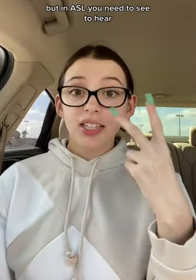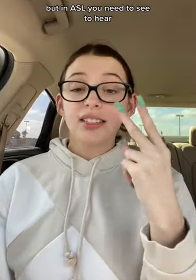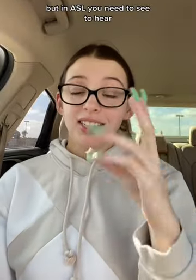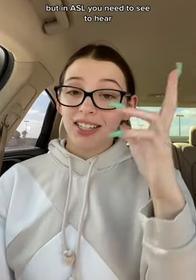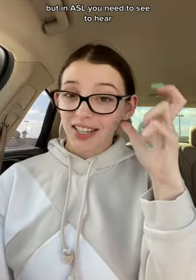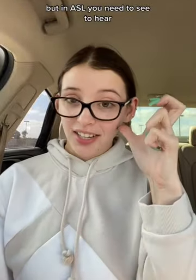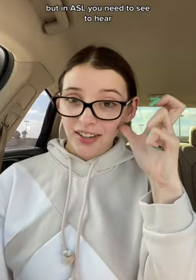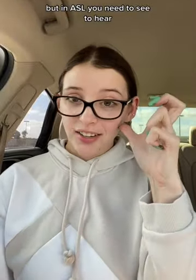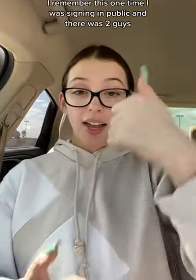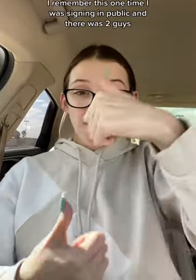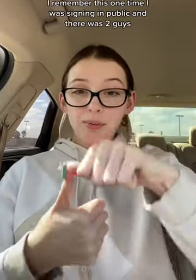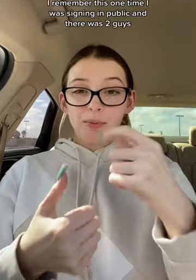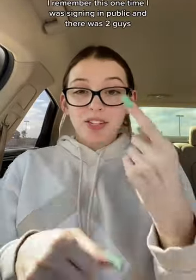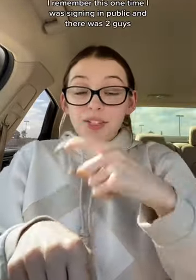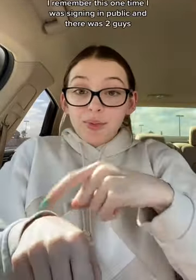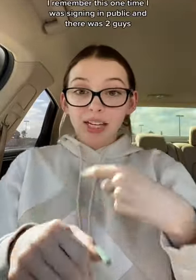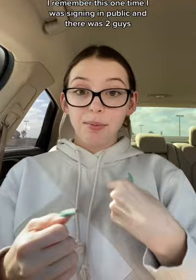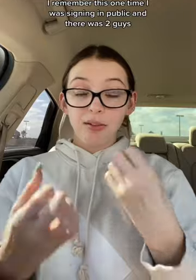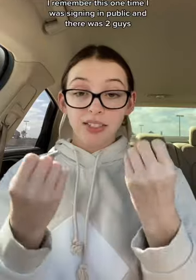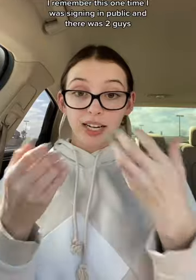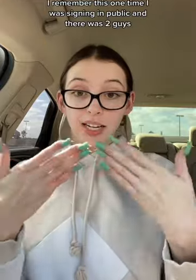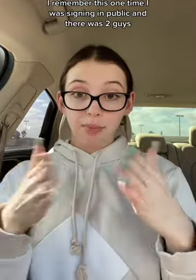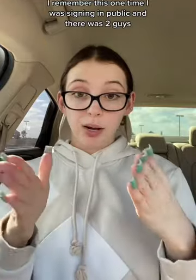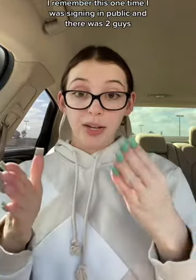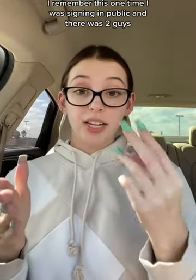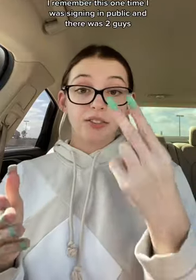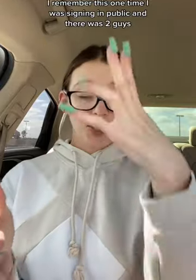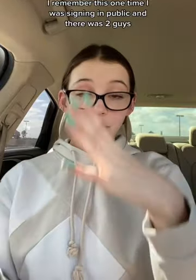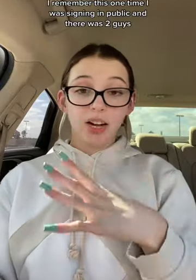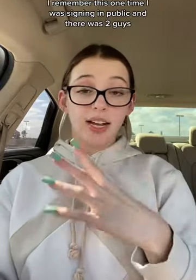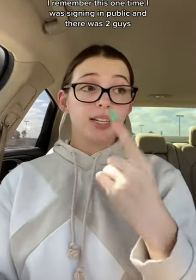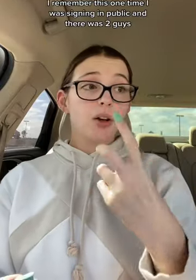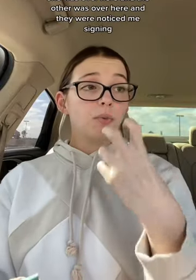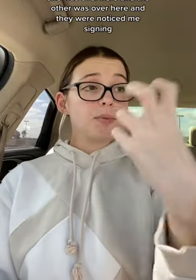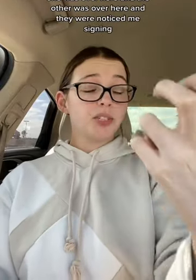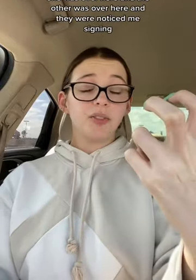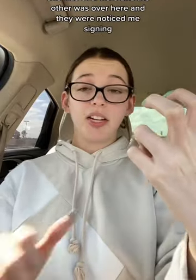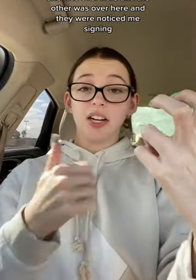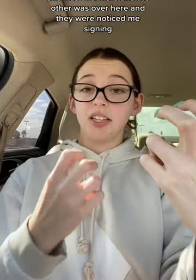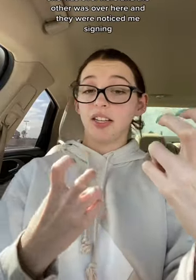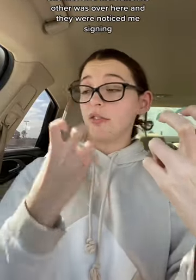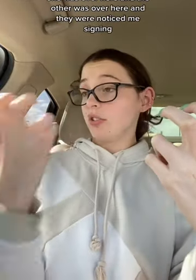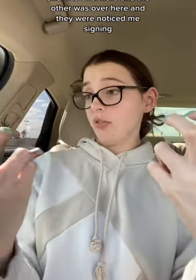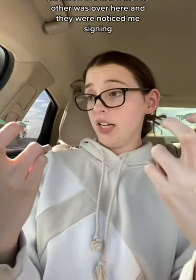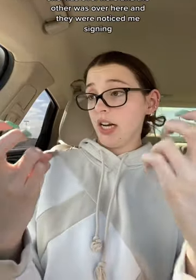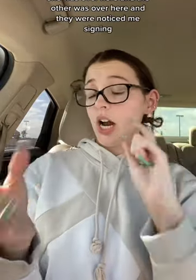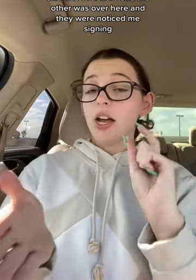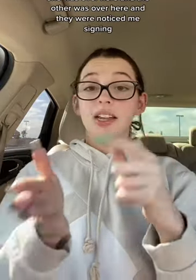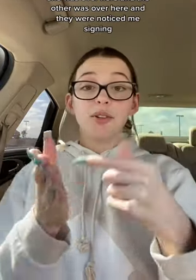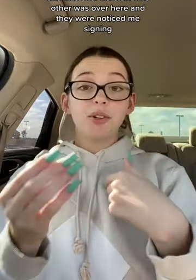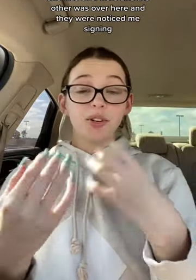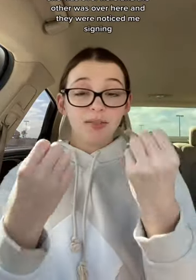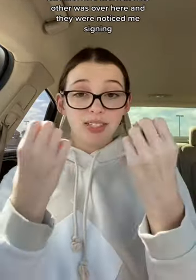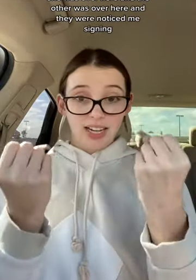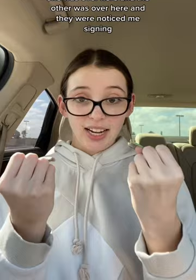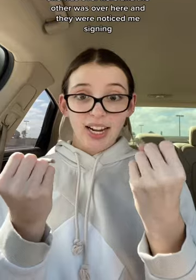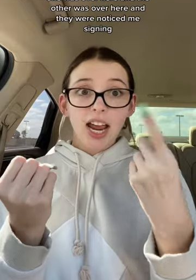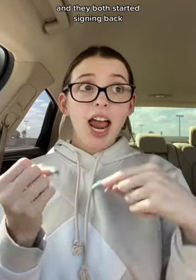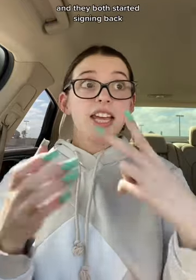to see to hear. I remember this one time I was signing in public and there was two guys one was over here and the other was over here and they were noticing me signing and they